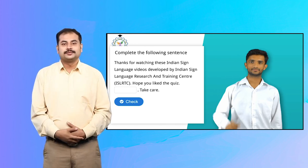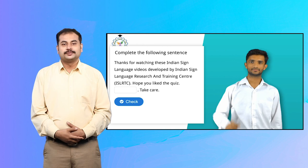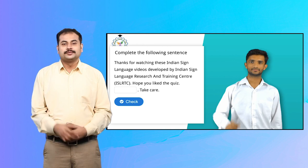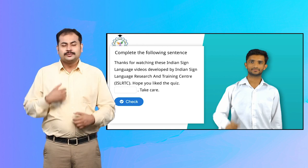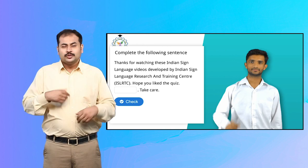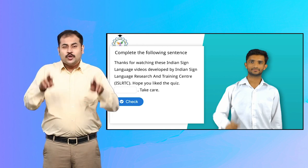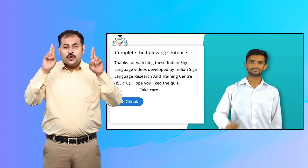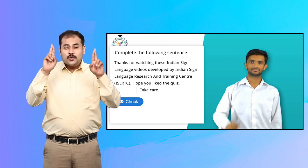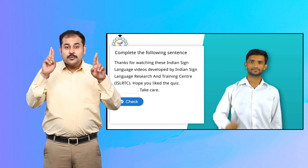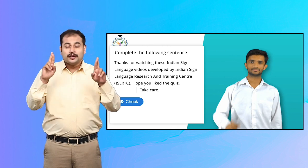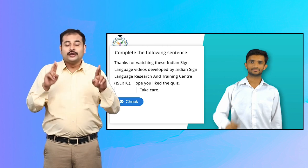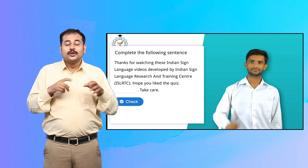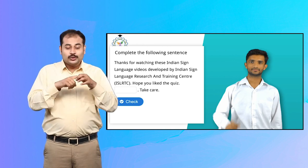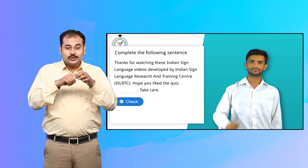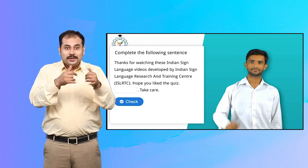Hope you liked the quiz.